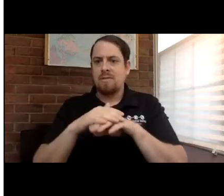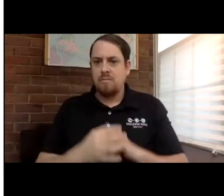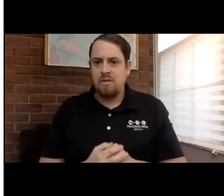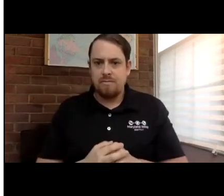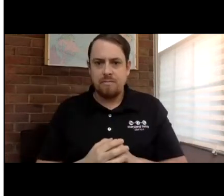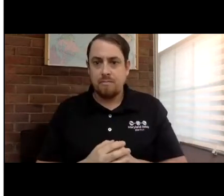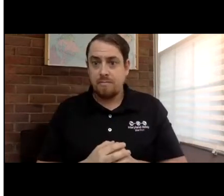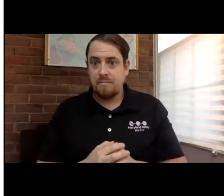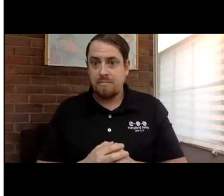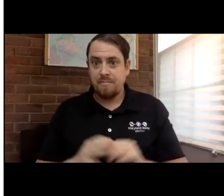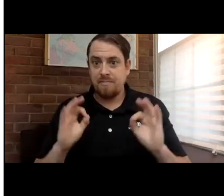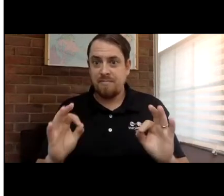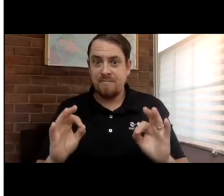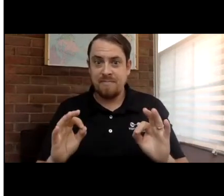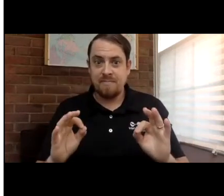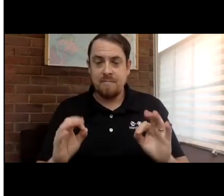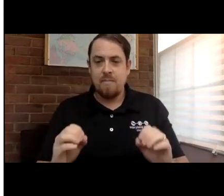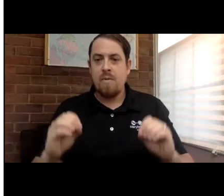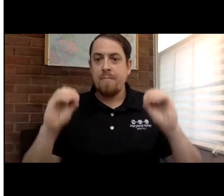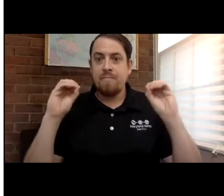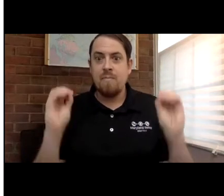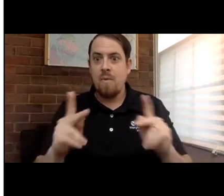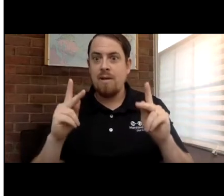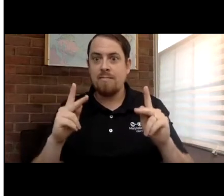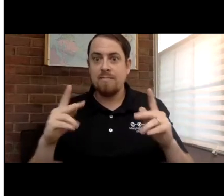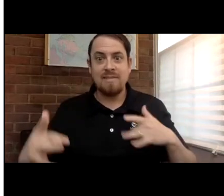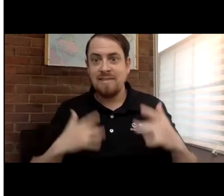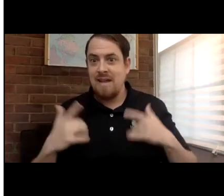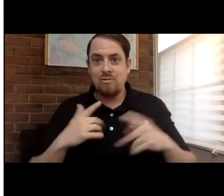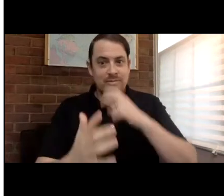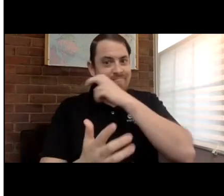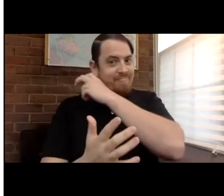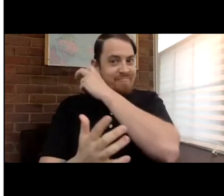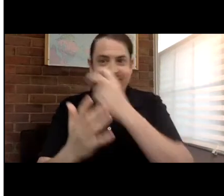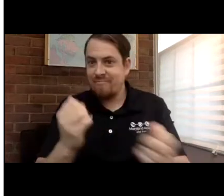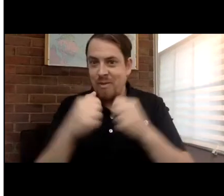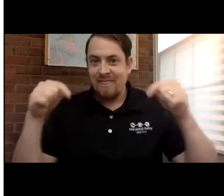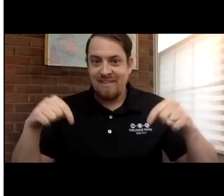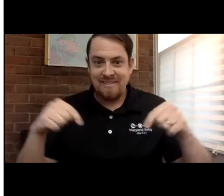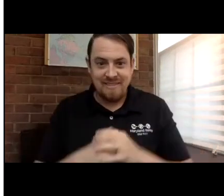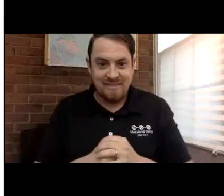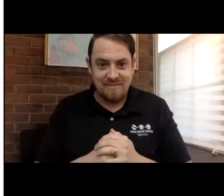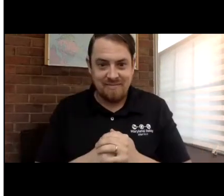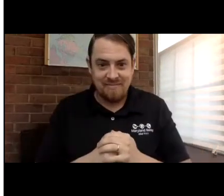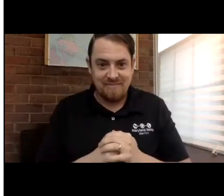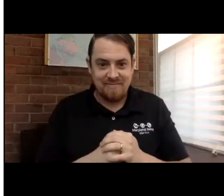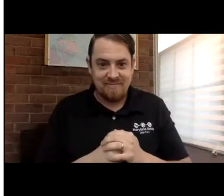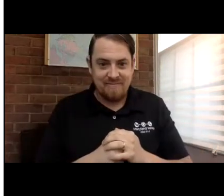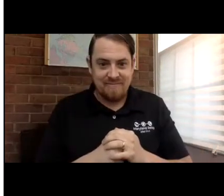two small white lines. You can toggle back and forth on those white lines to adjust the size of either the PowerPoint or myself.